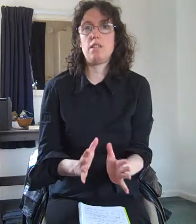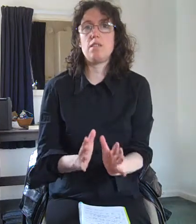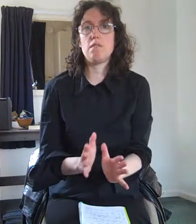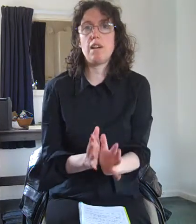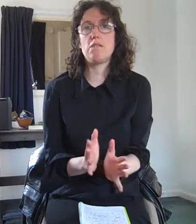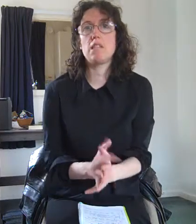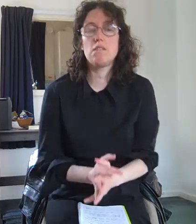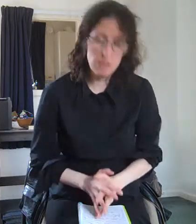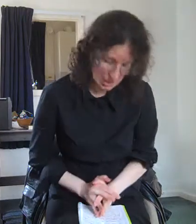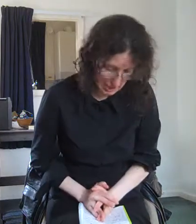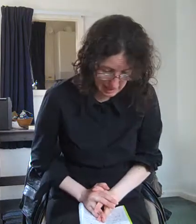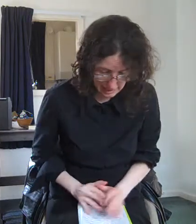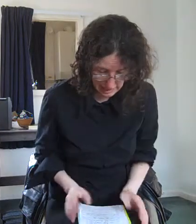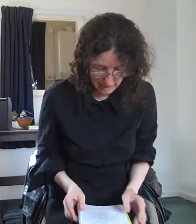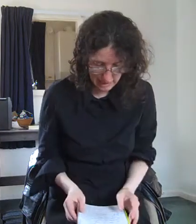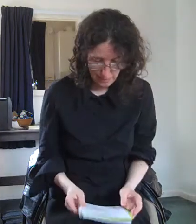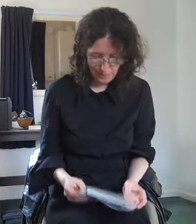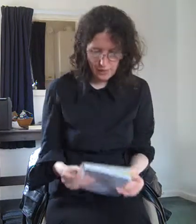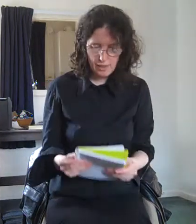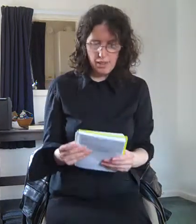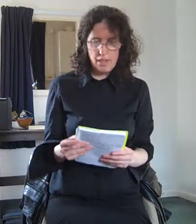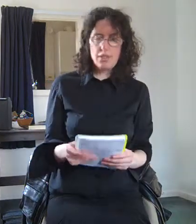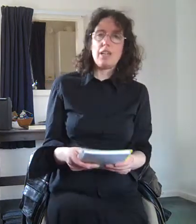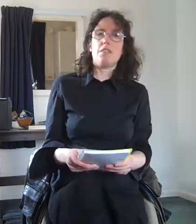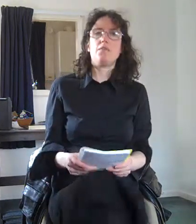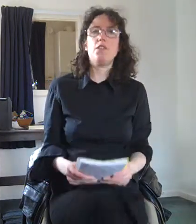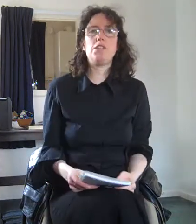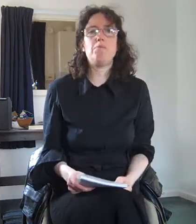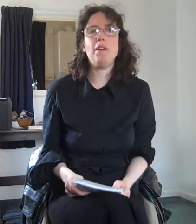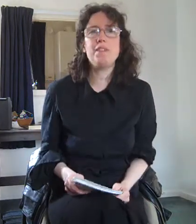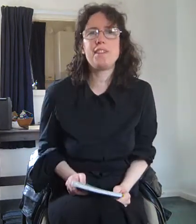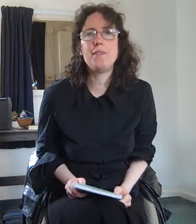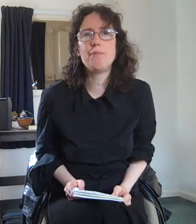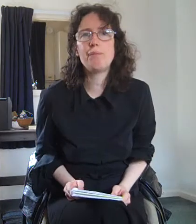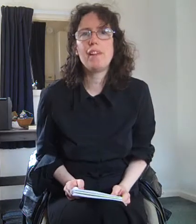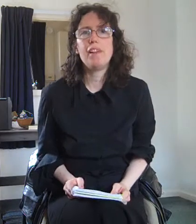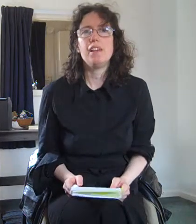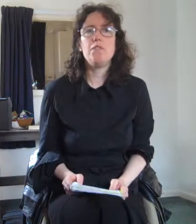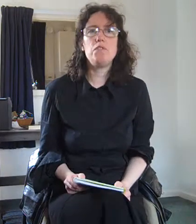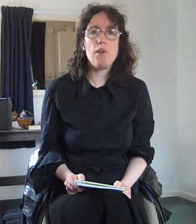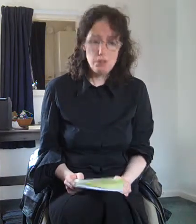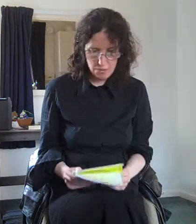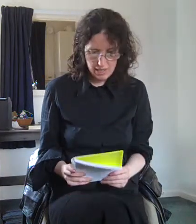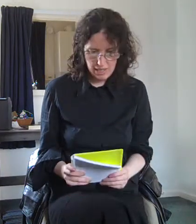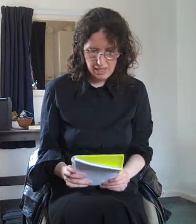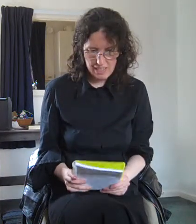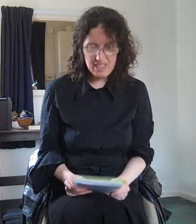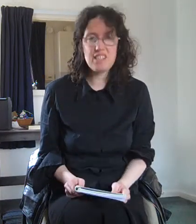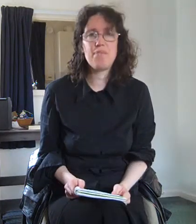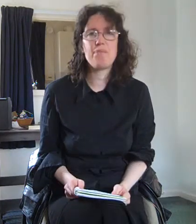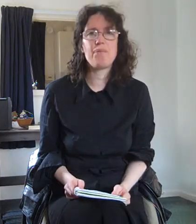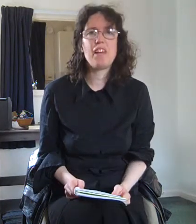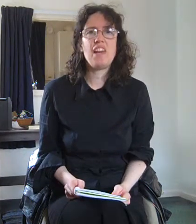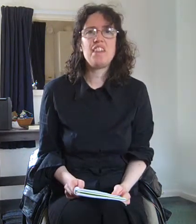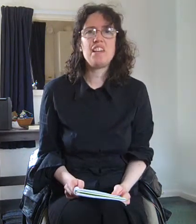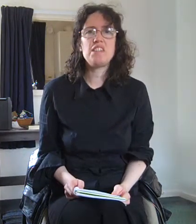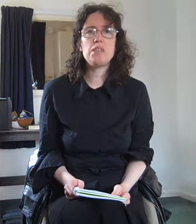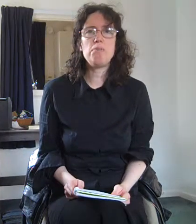surrounding long-sightedness. Okay, the first myth, if you are long-sighted things are